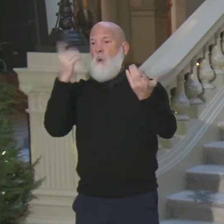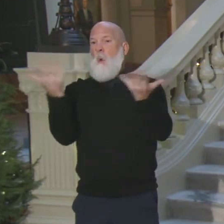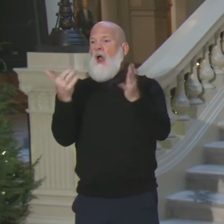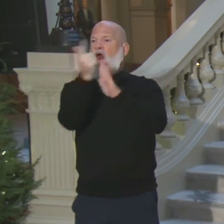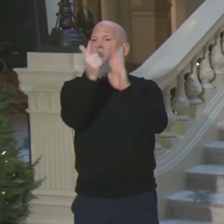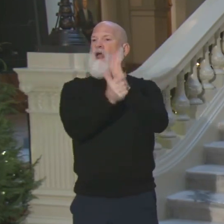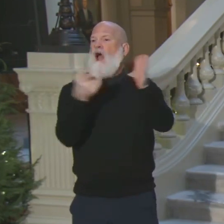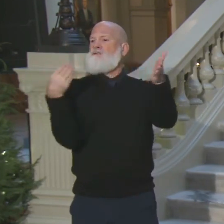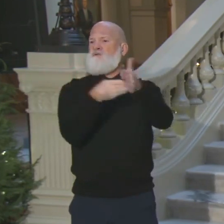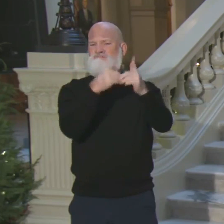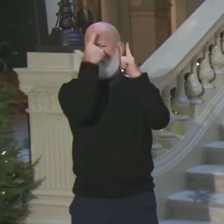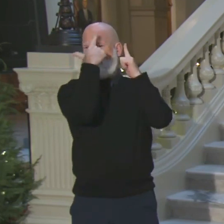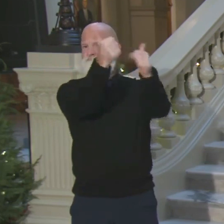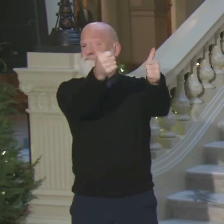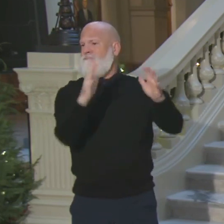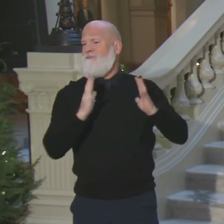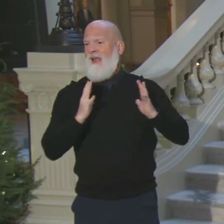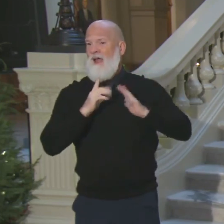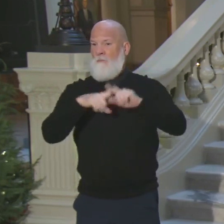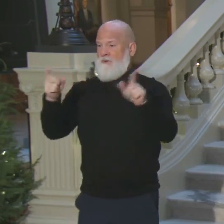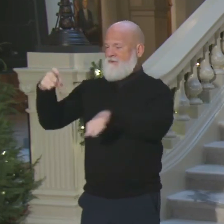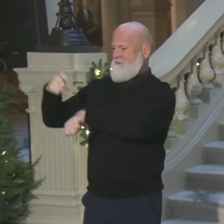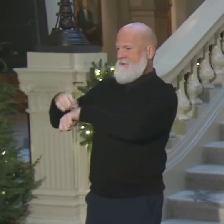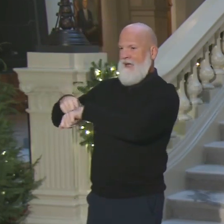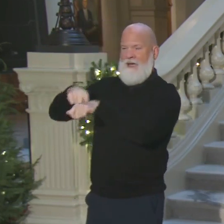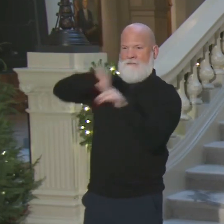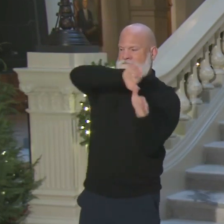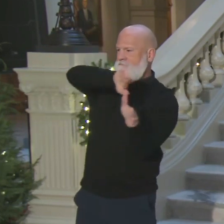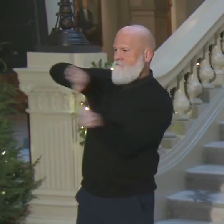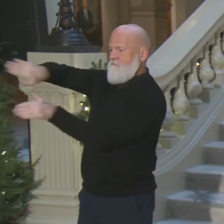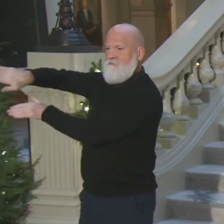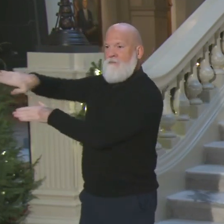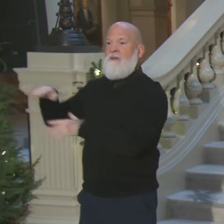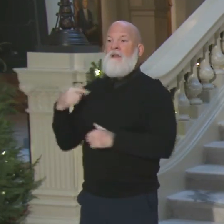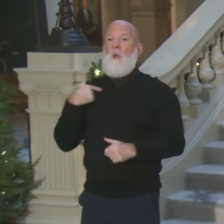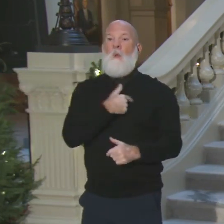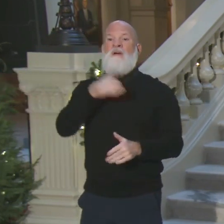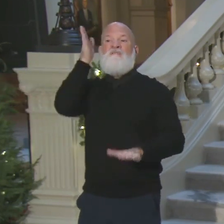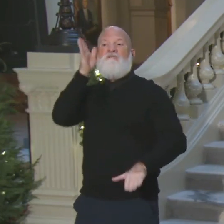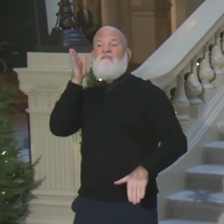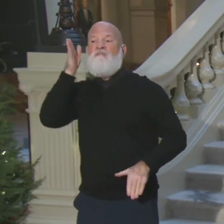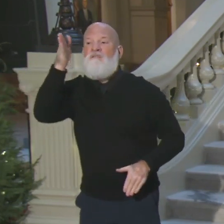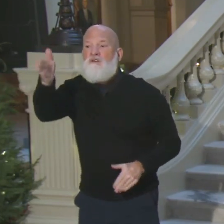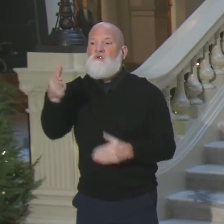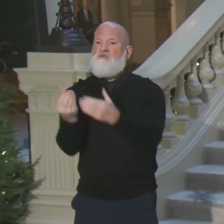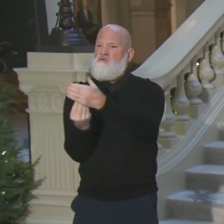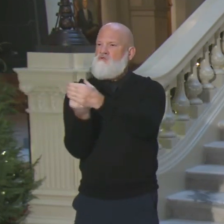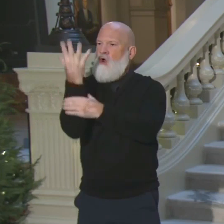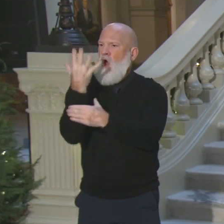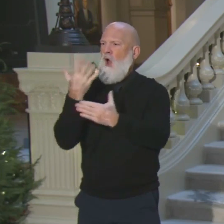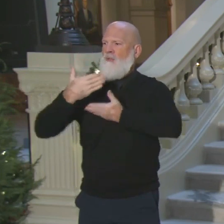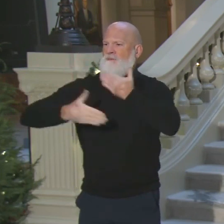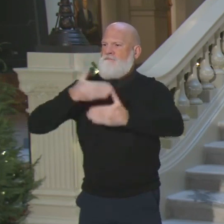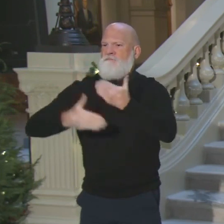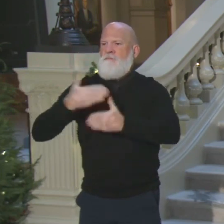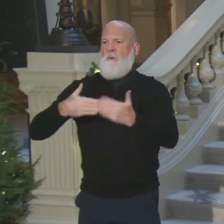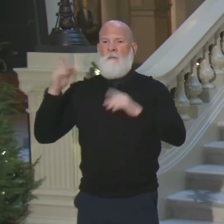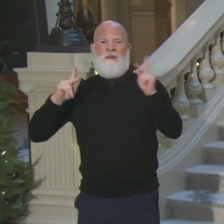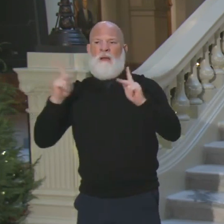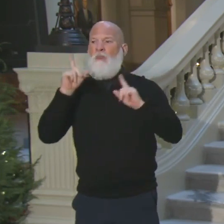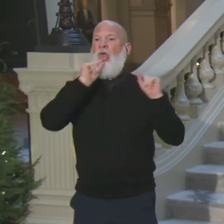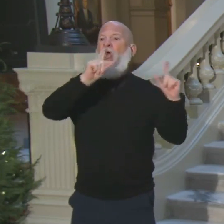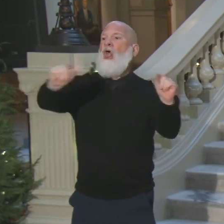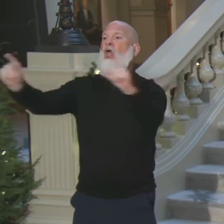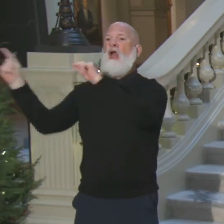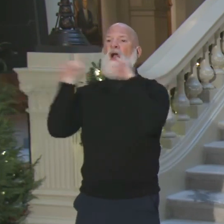and growth. I know there are people that are convinced the election was fraught with problems. But the evidence, the actual